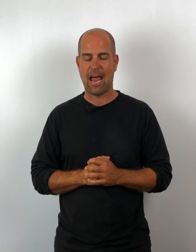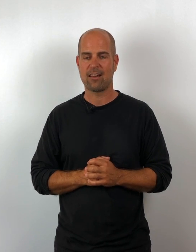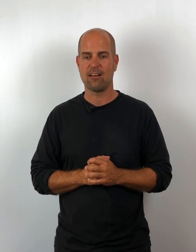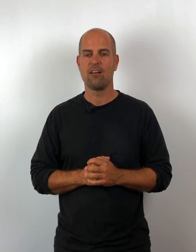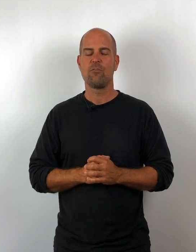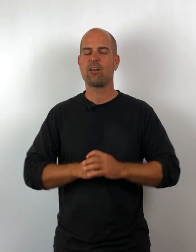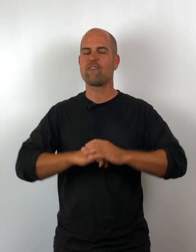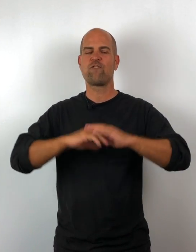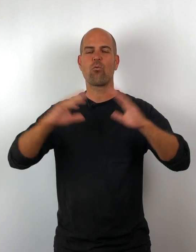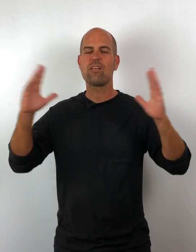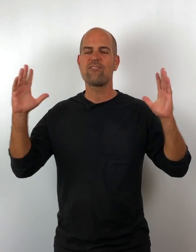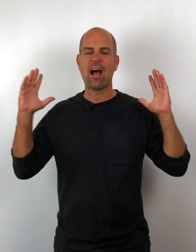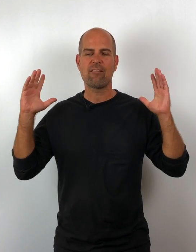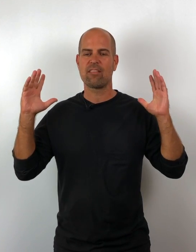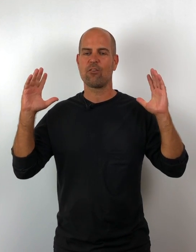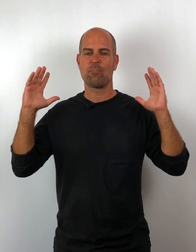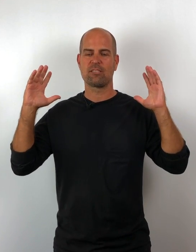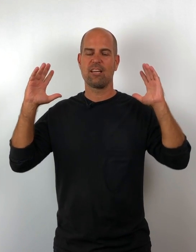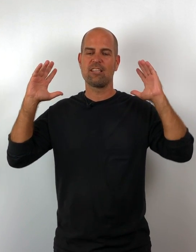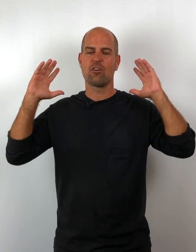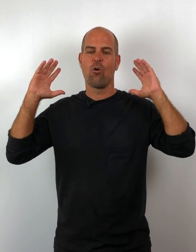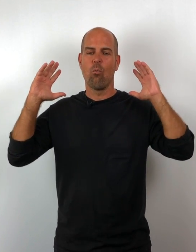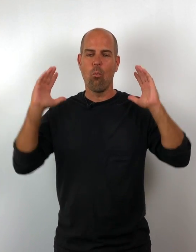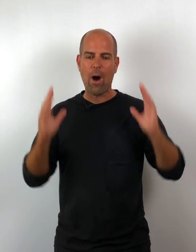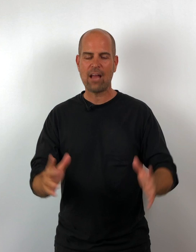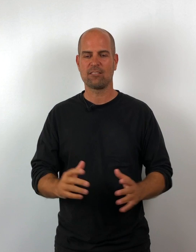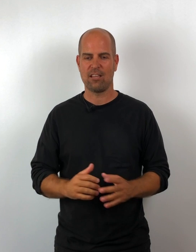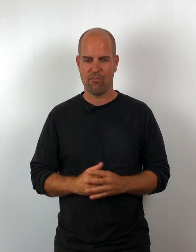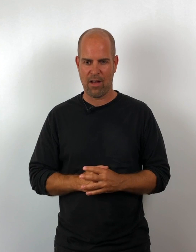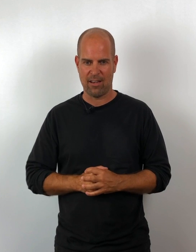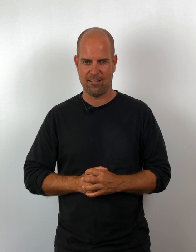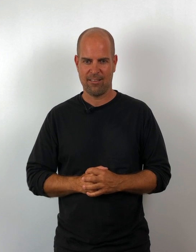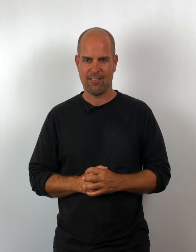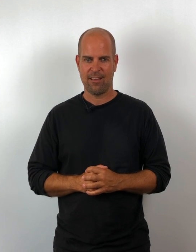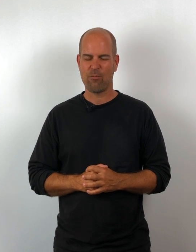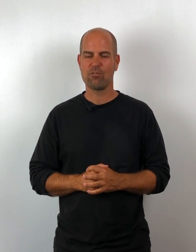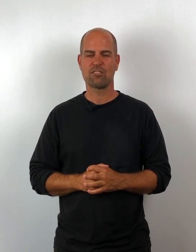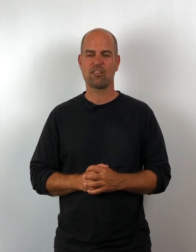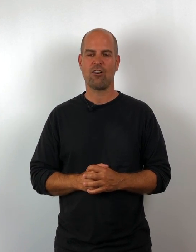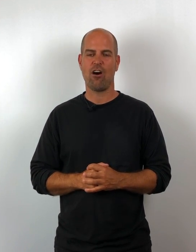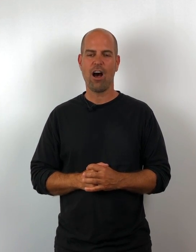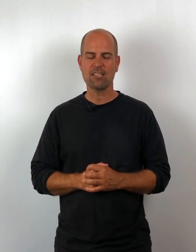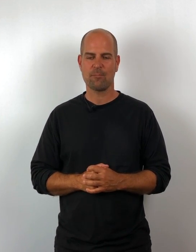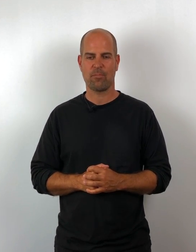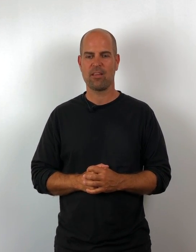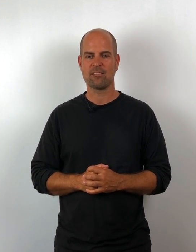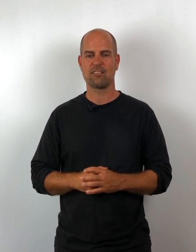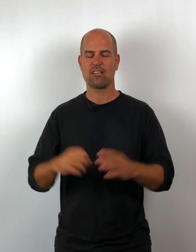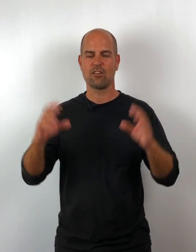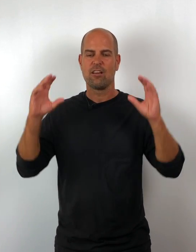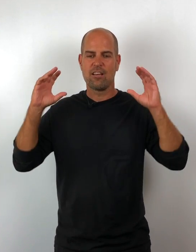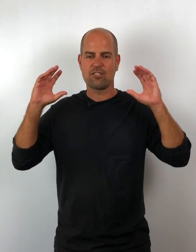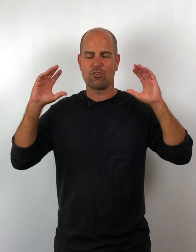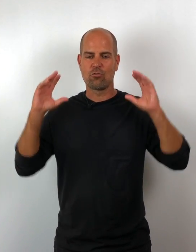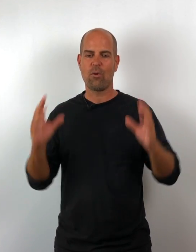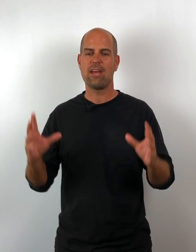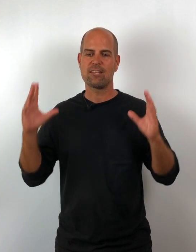Canada. We've got 45 therapists. It is wildly fun. And we're doing such awesome things. It's such a, it's a great